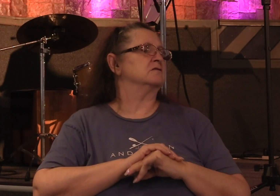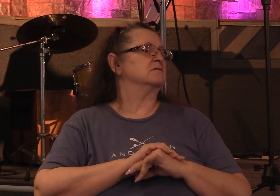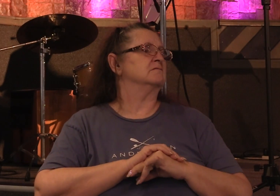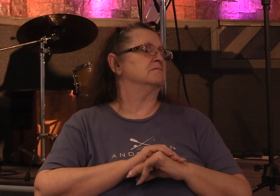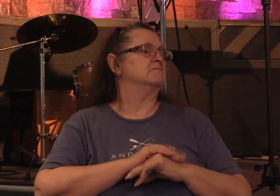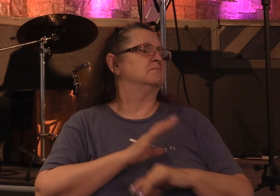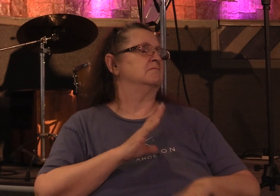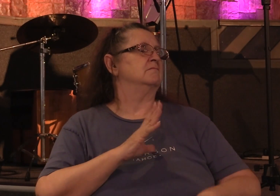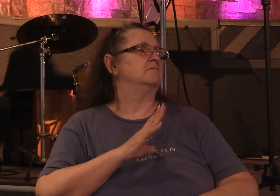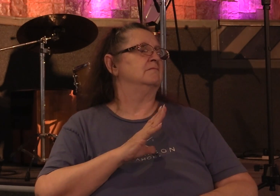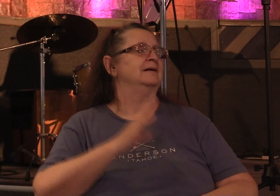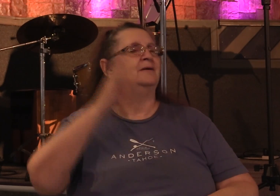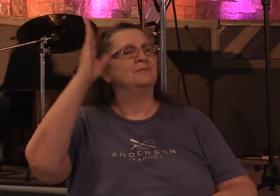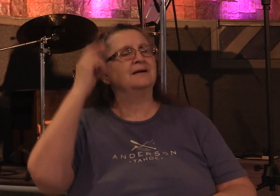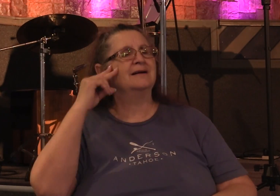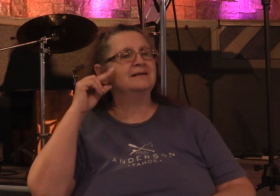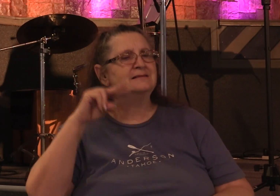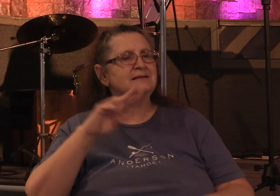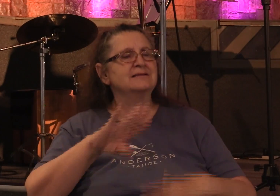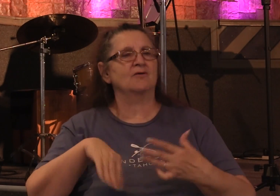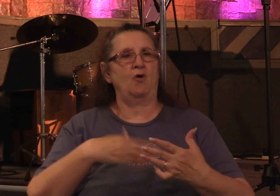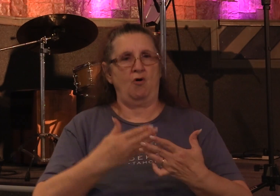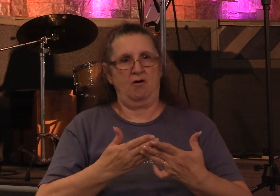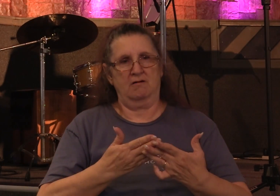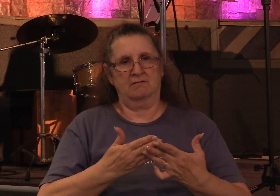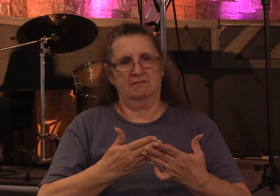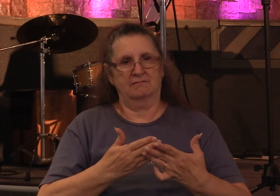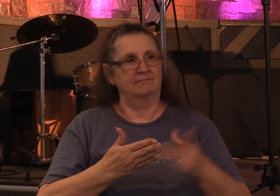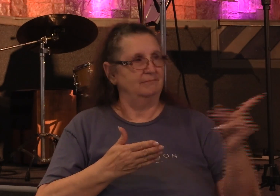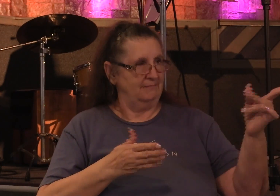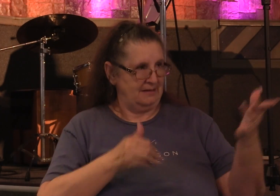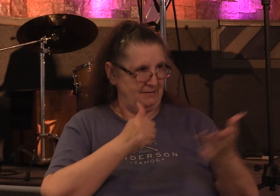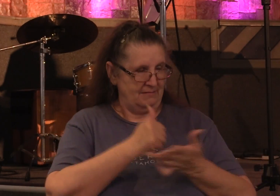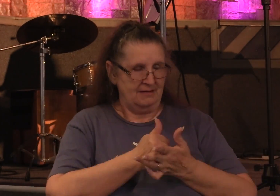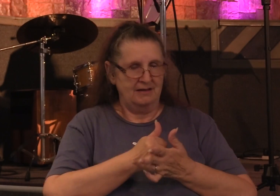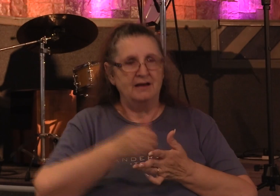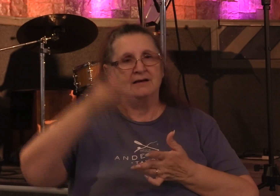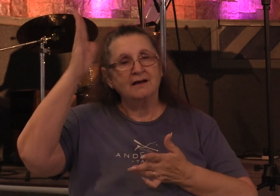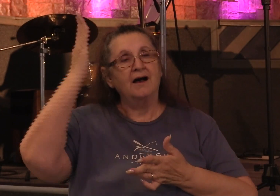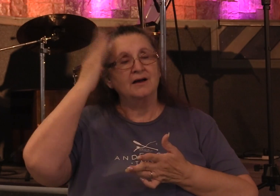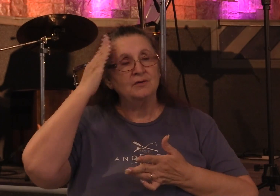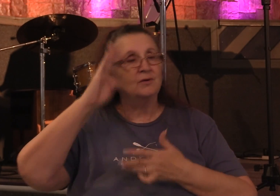but god sees all things and god knows all things